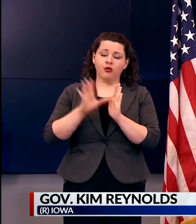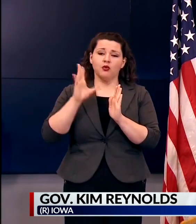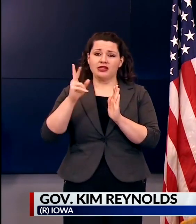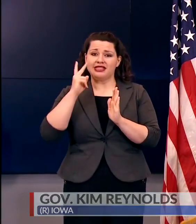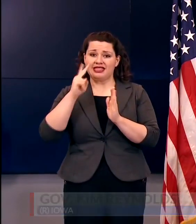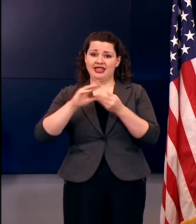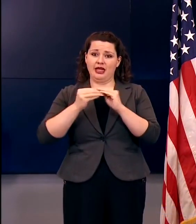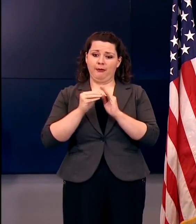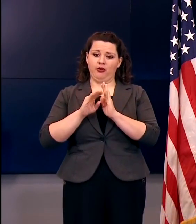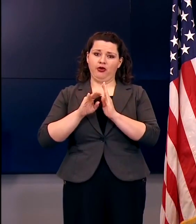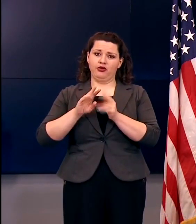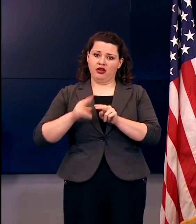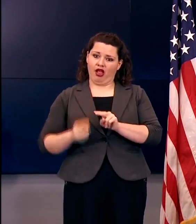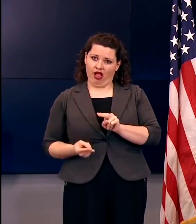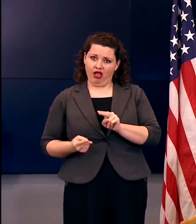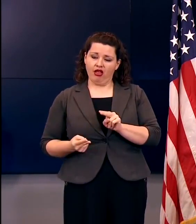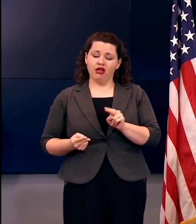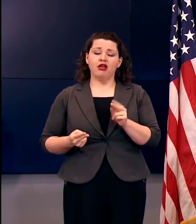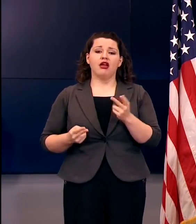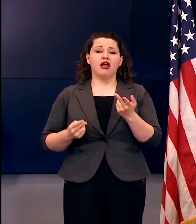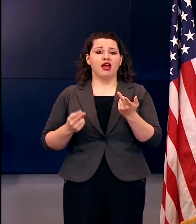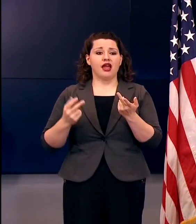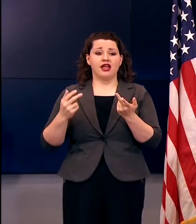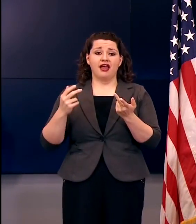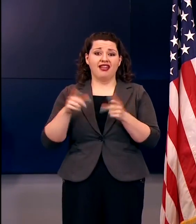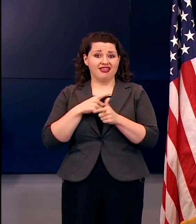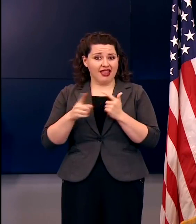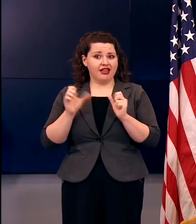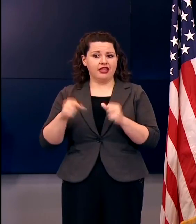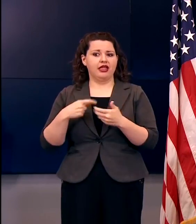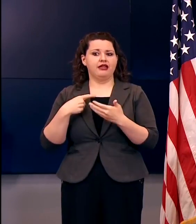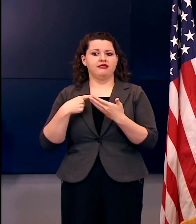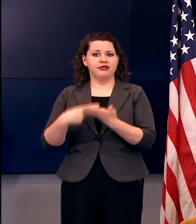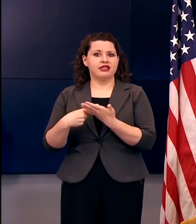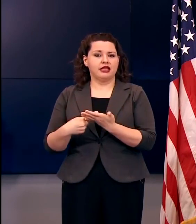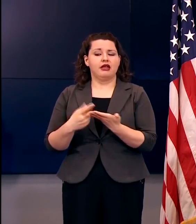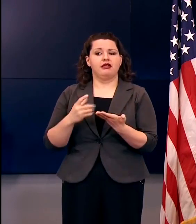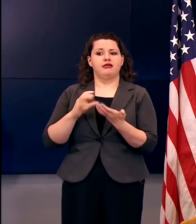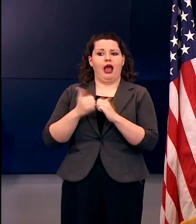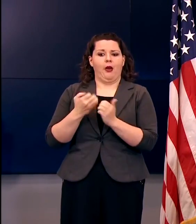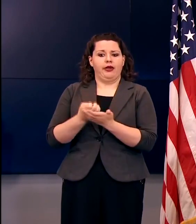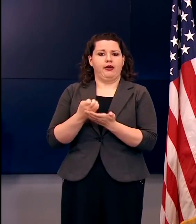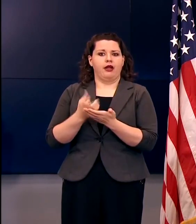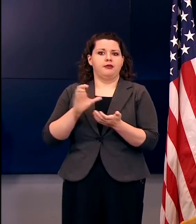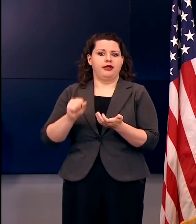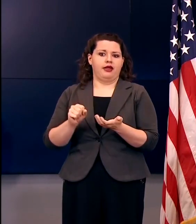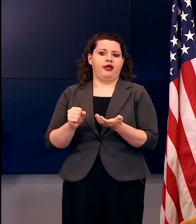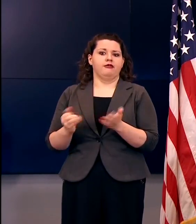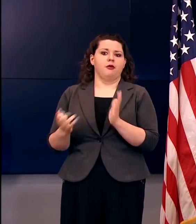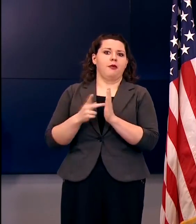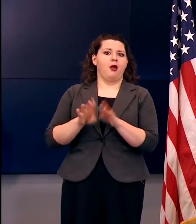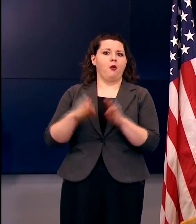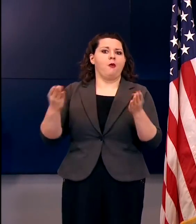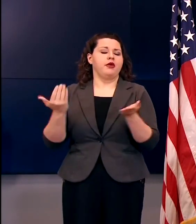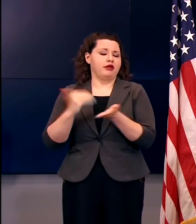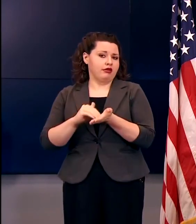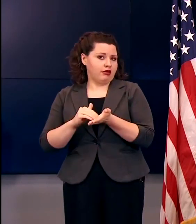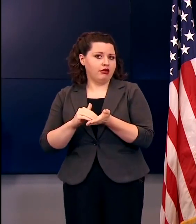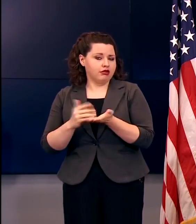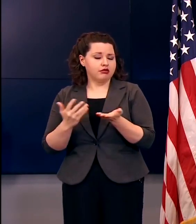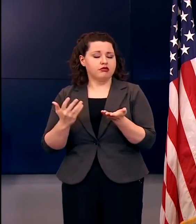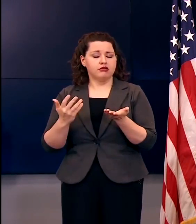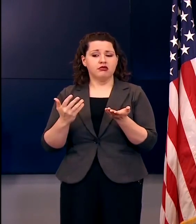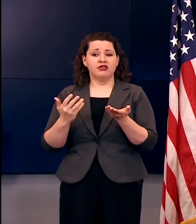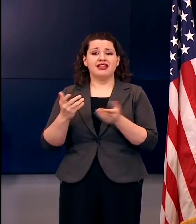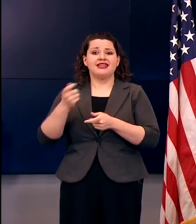to see the numbers drop, and we will start to talk about how we dial back up this economy and how we start to open things back up